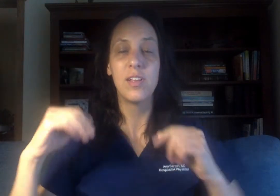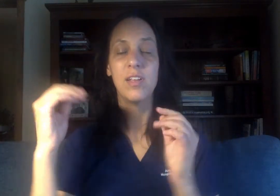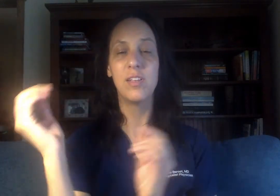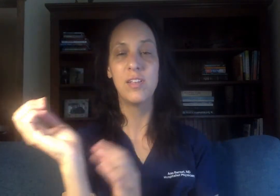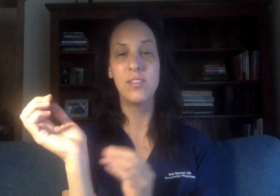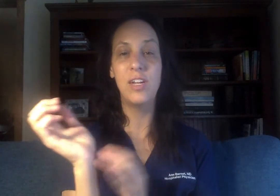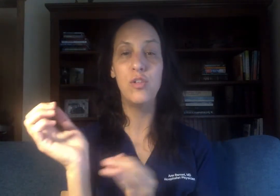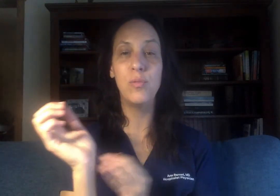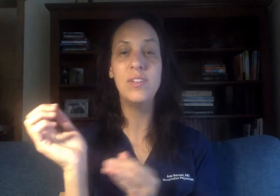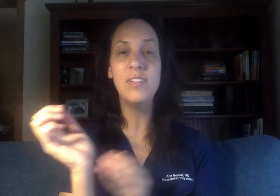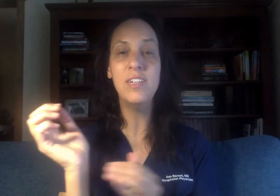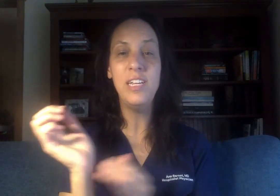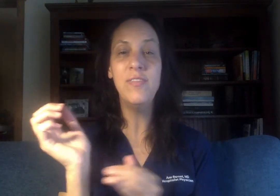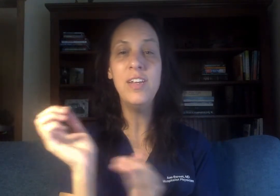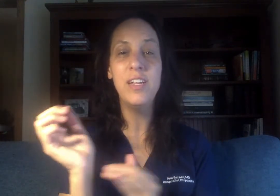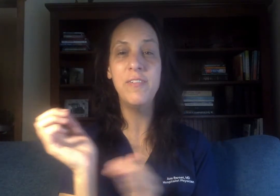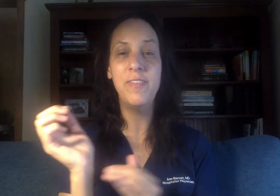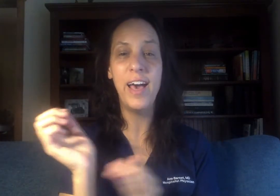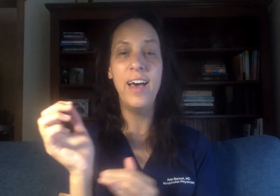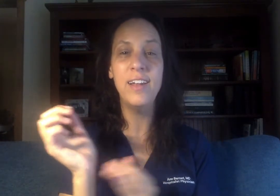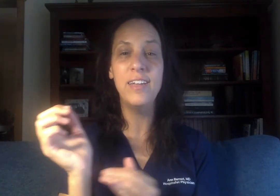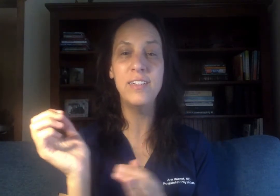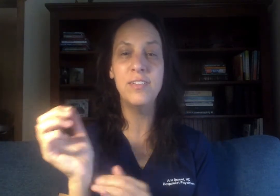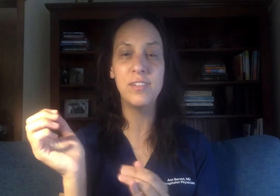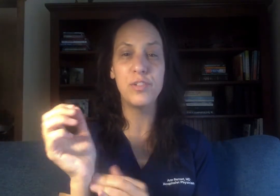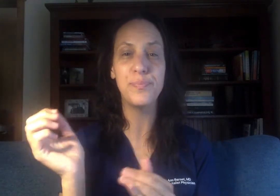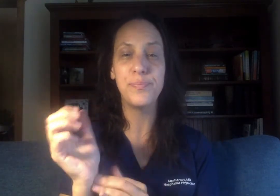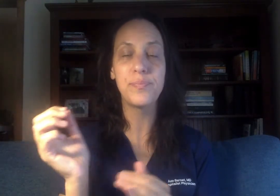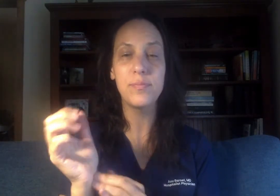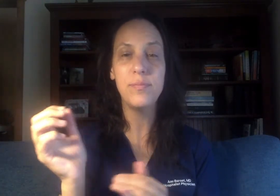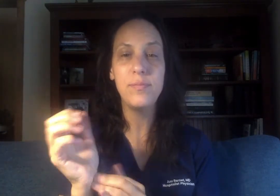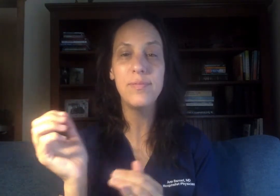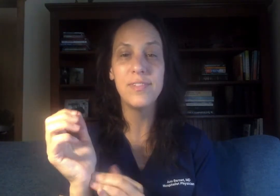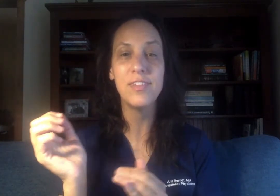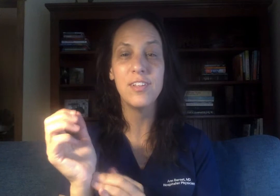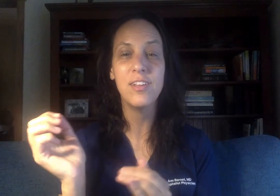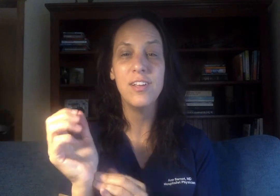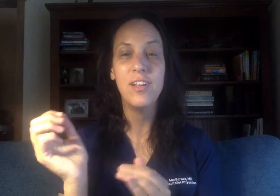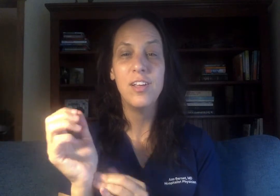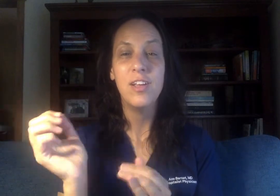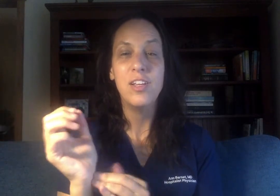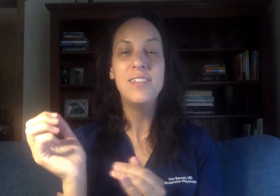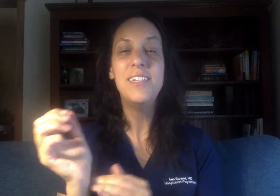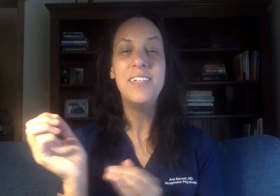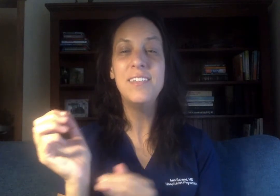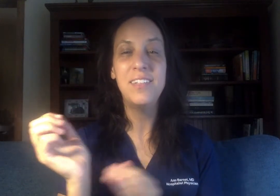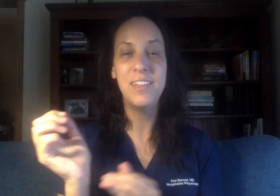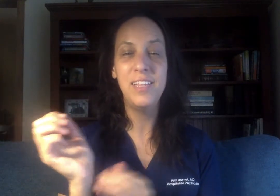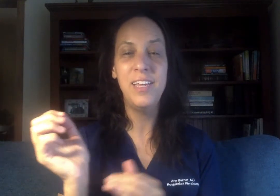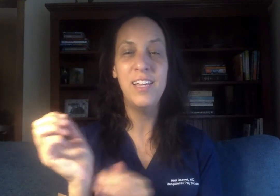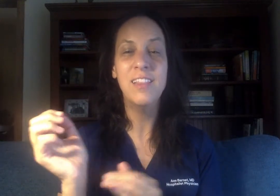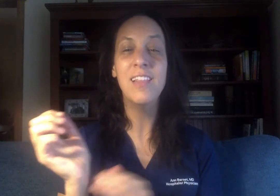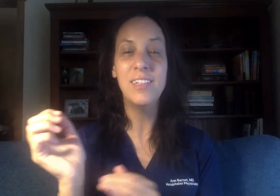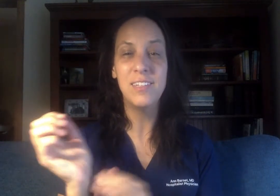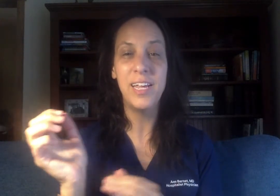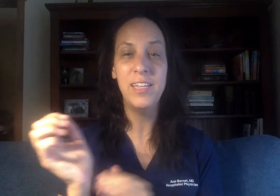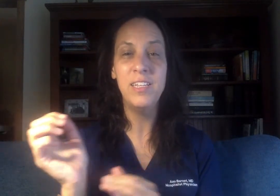side of the wrist and even if that is statistically less likely